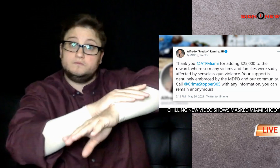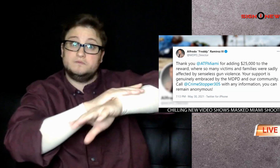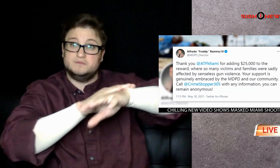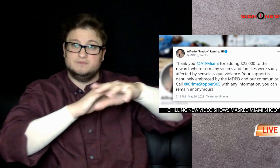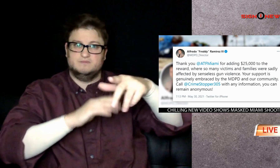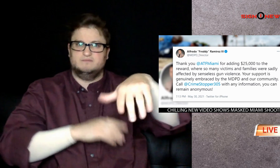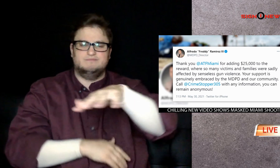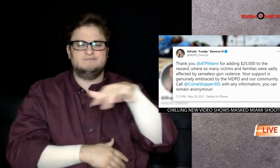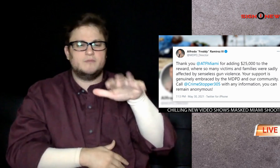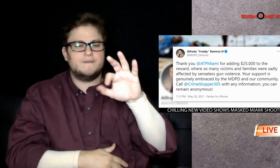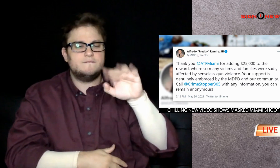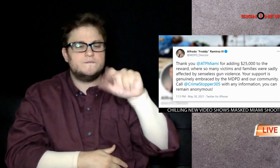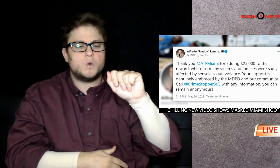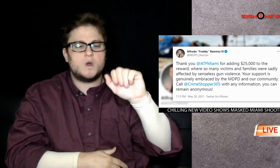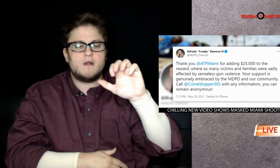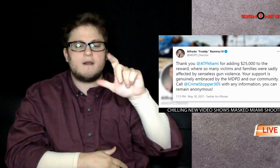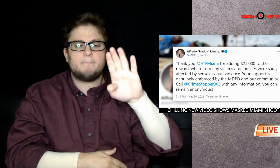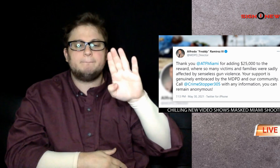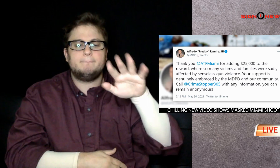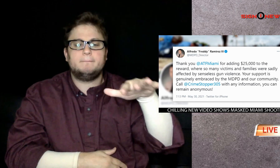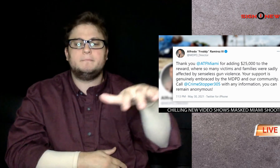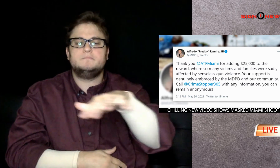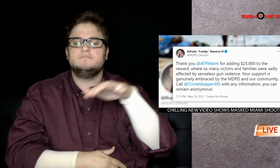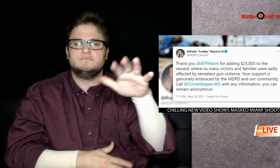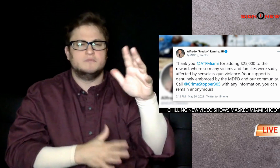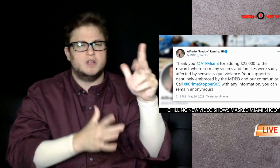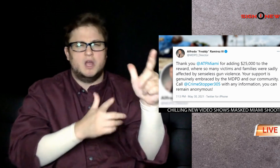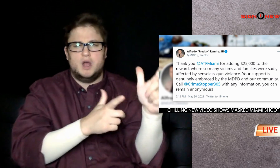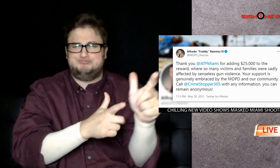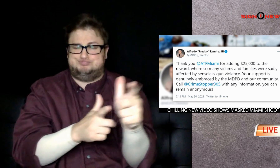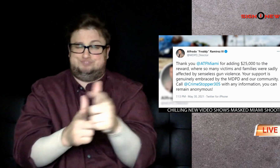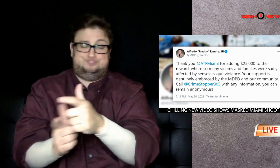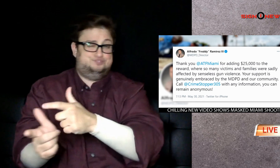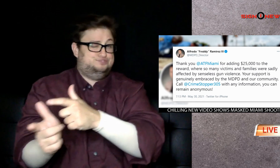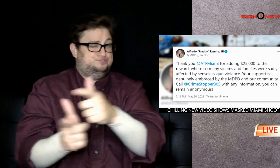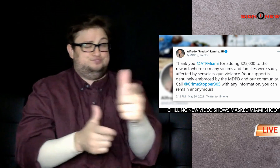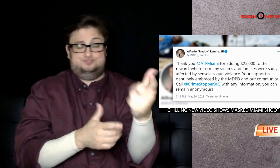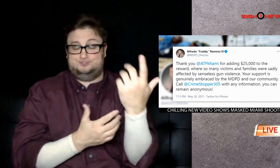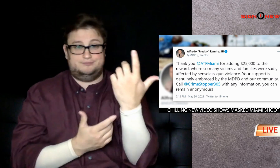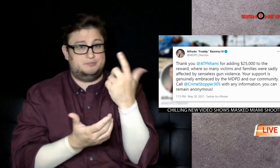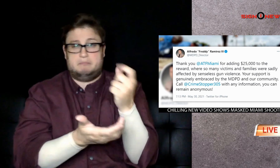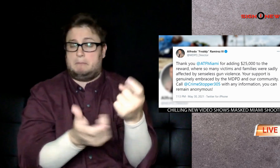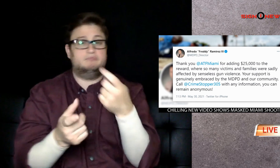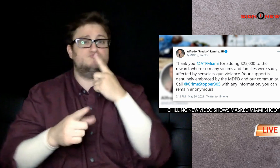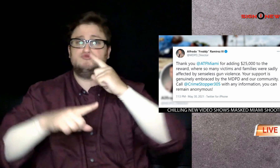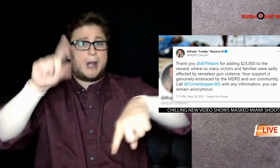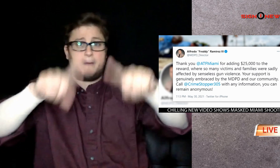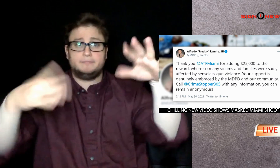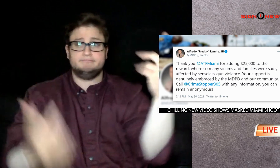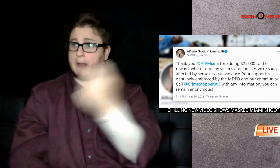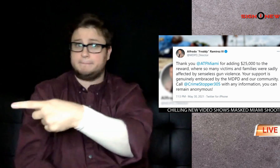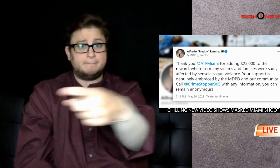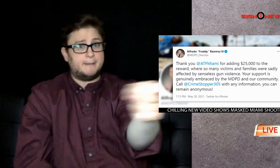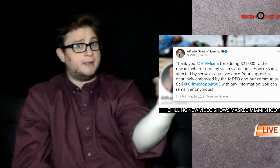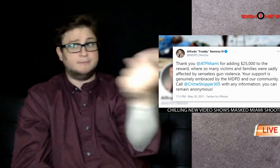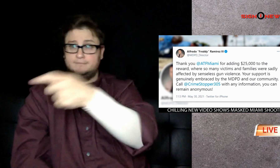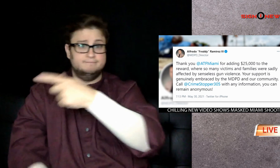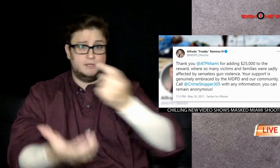the three suspects, who witnesses say, fired cold-bloodedly and